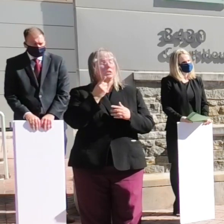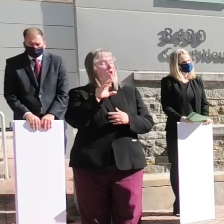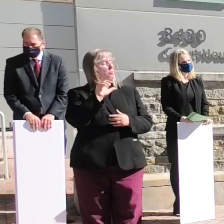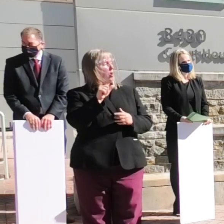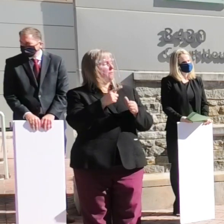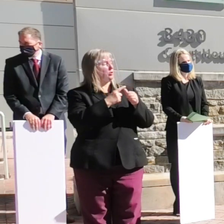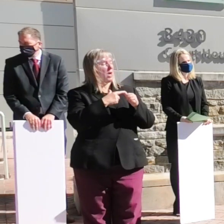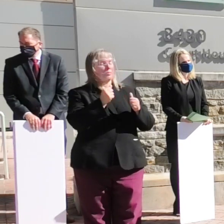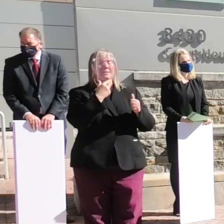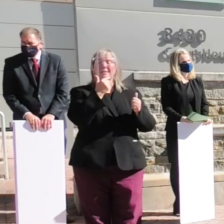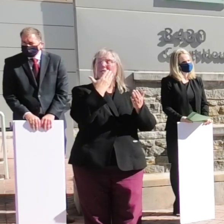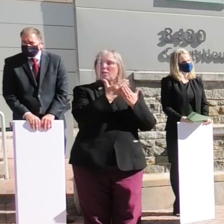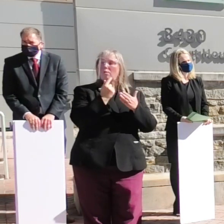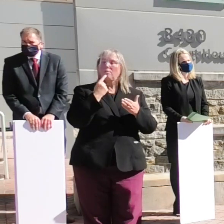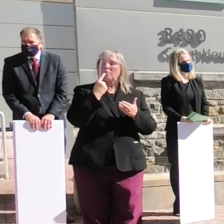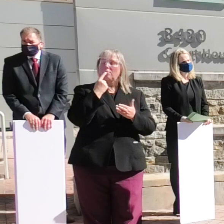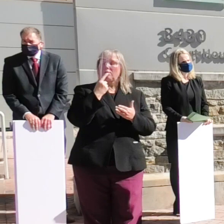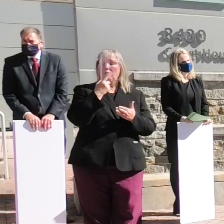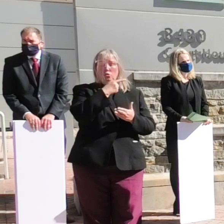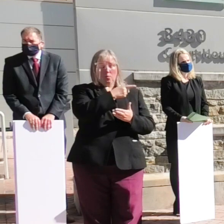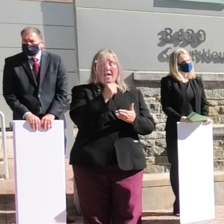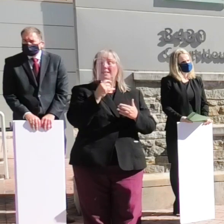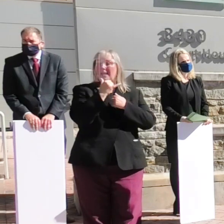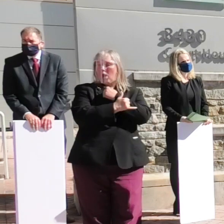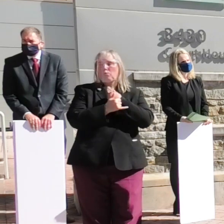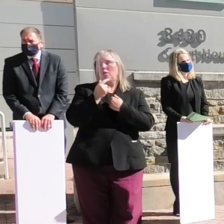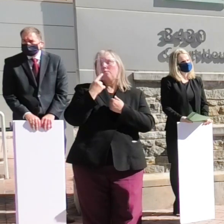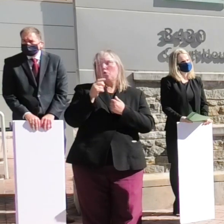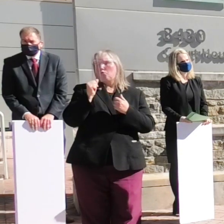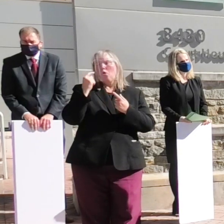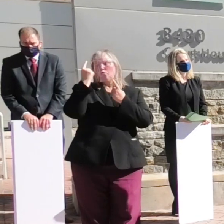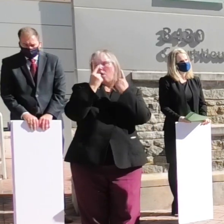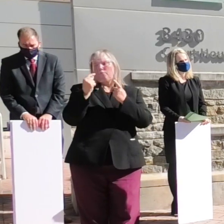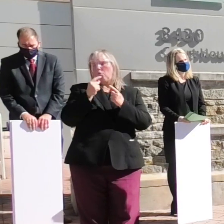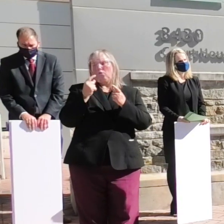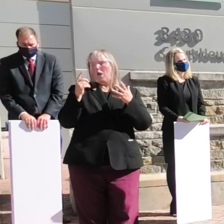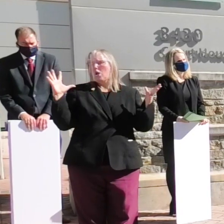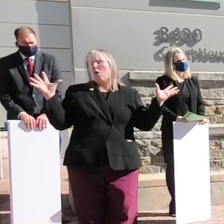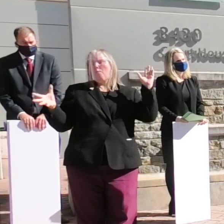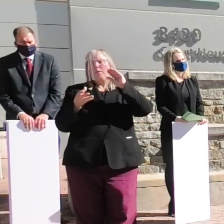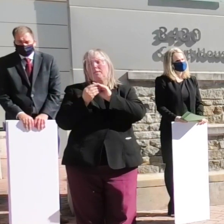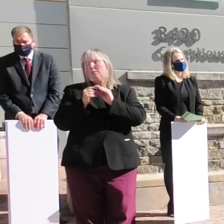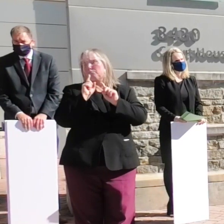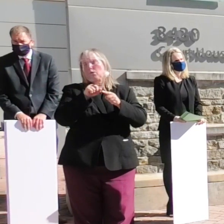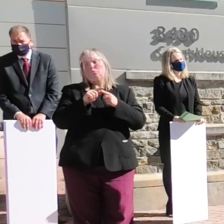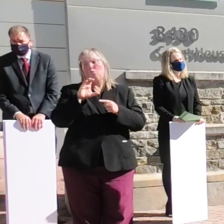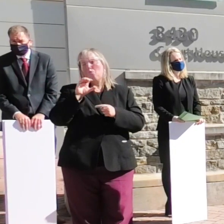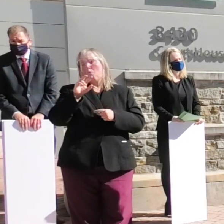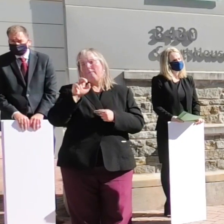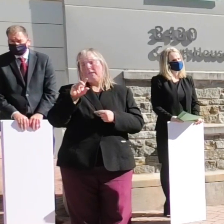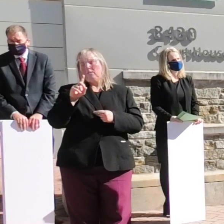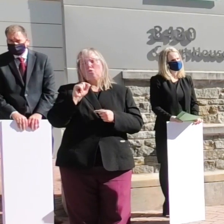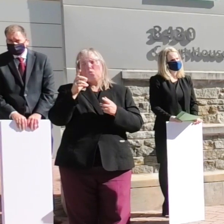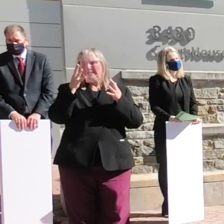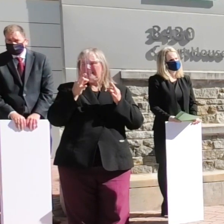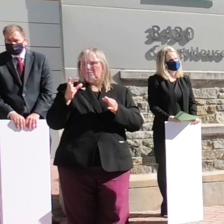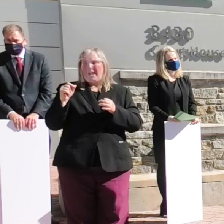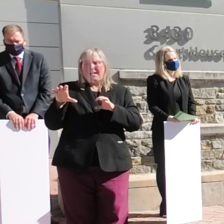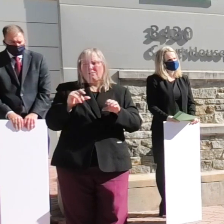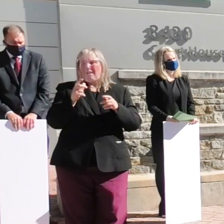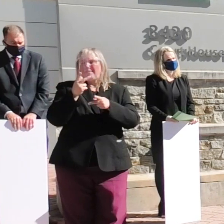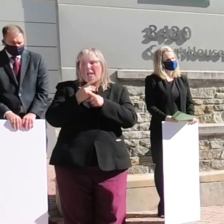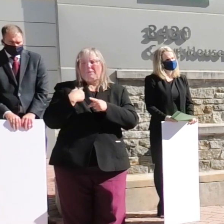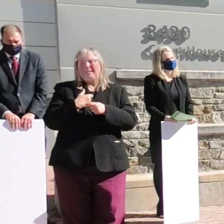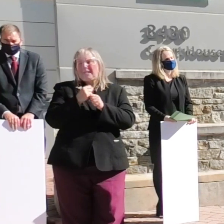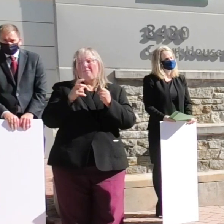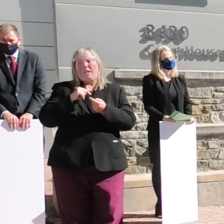you and the county for your thoughtful comprehensive response to covid your decisions and action have kept us safe and